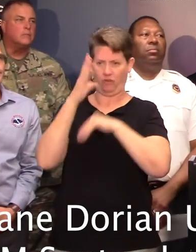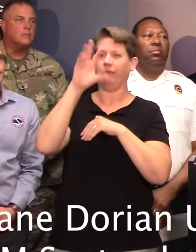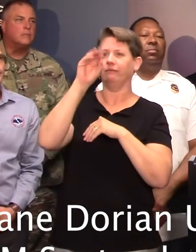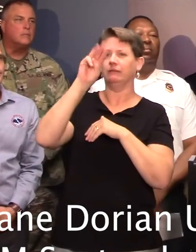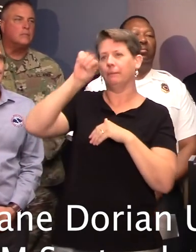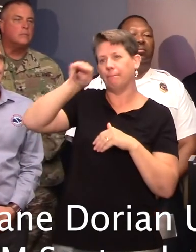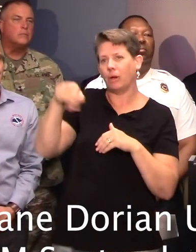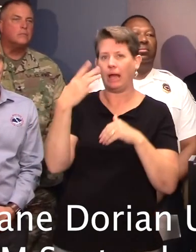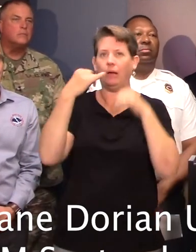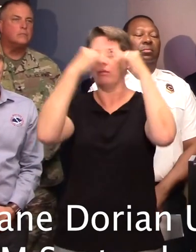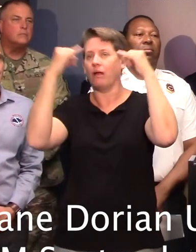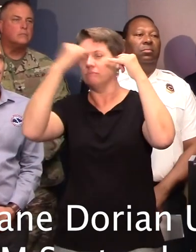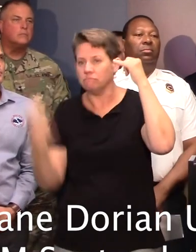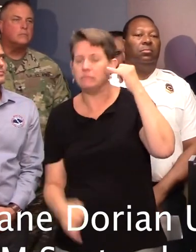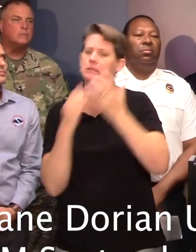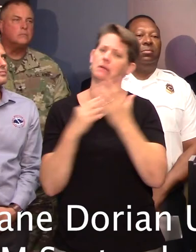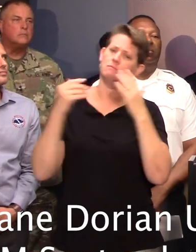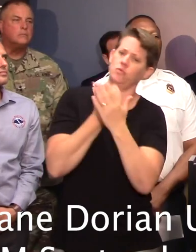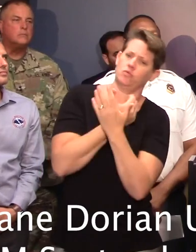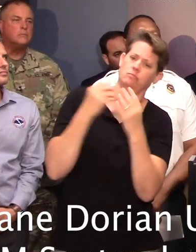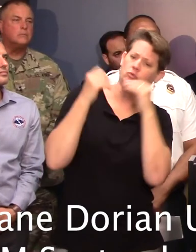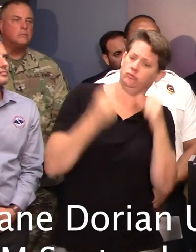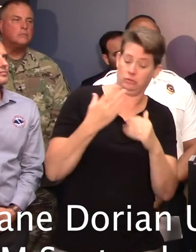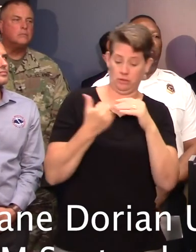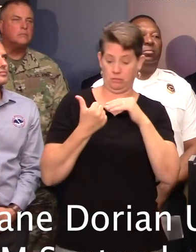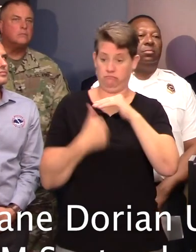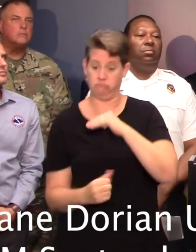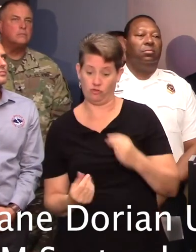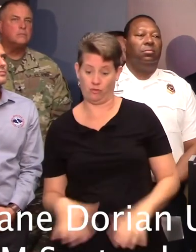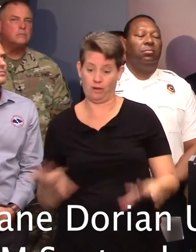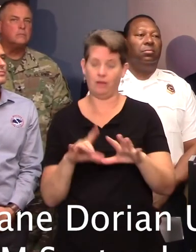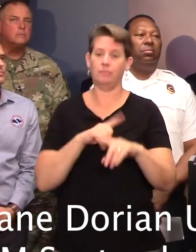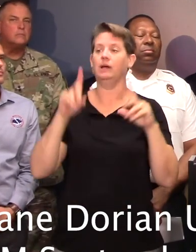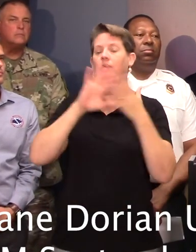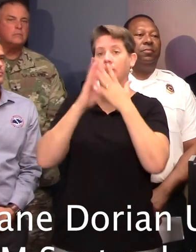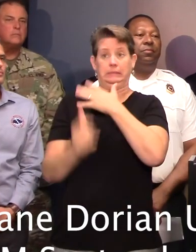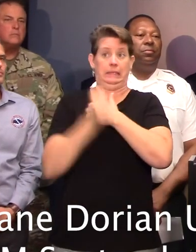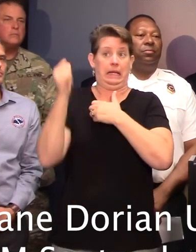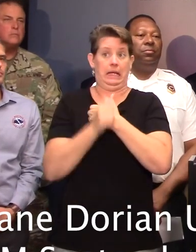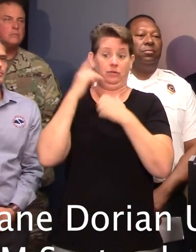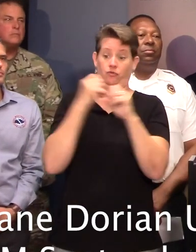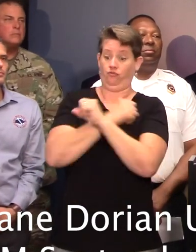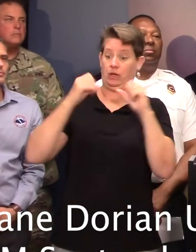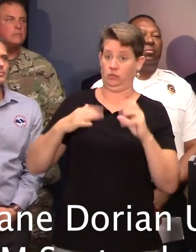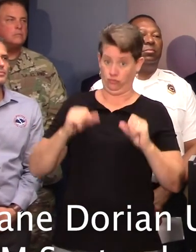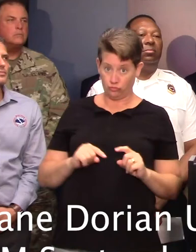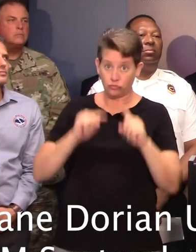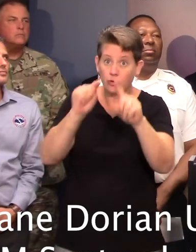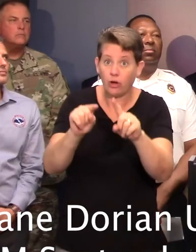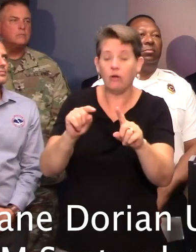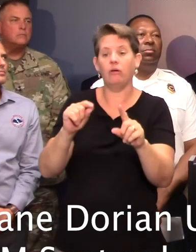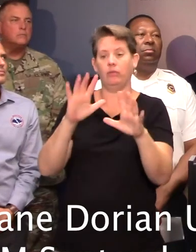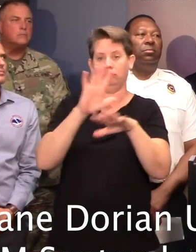lines. Some of them are newer and stronger and some of them are underground. But when it becomes too dangerous for the rescuers to go in, then everybody's on their